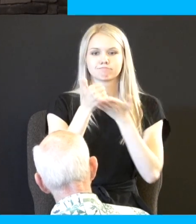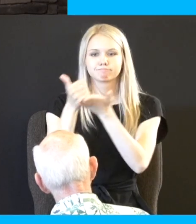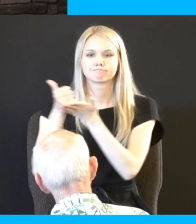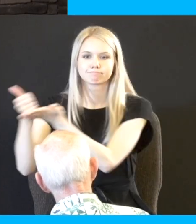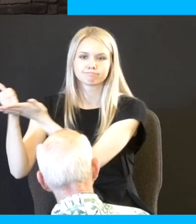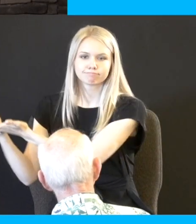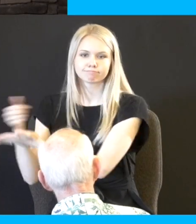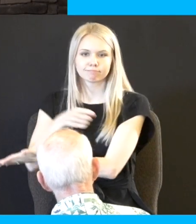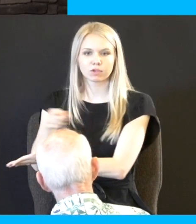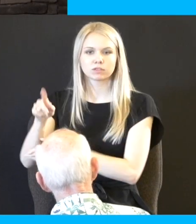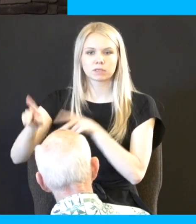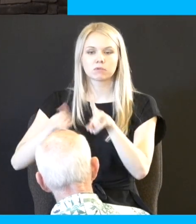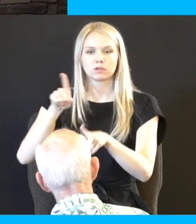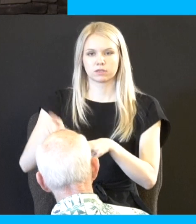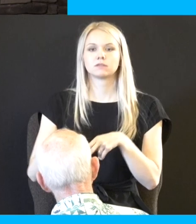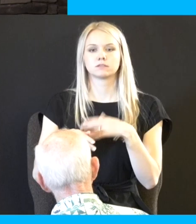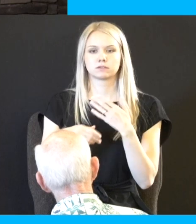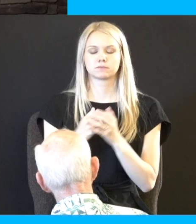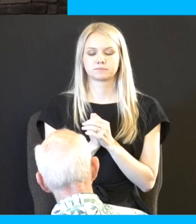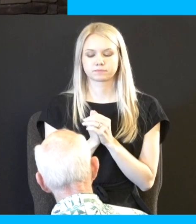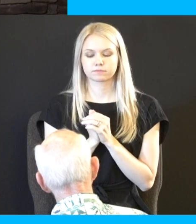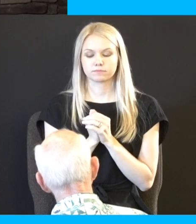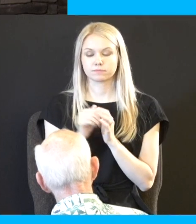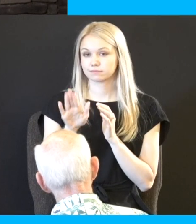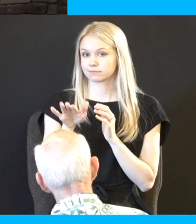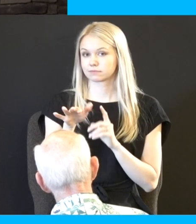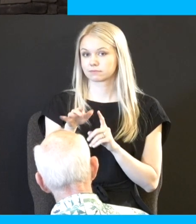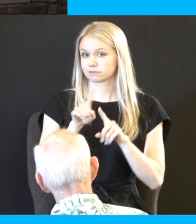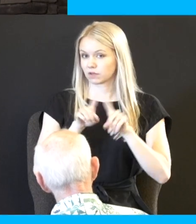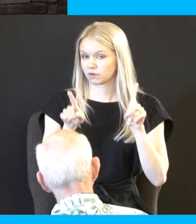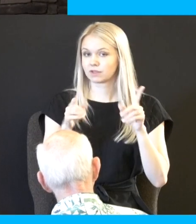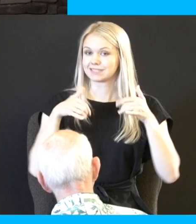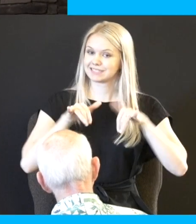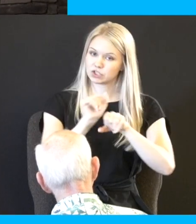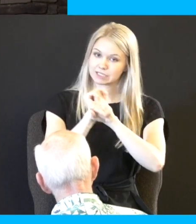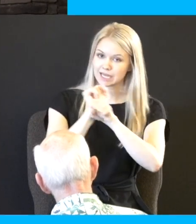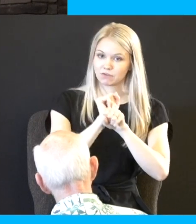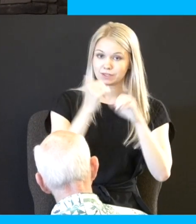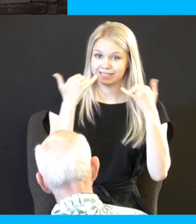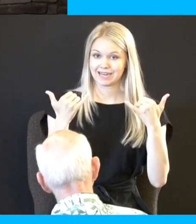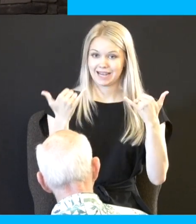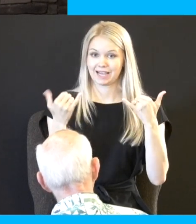So eventually it did go by the wayside. Now, however, there is still slavery today in the world. If you're not aware.